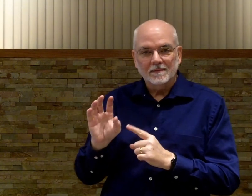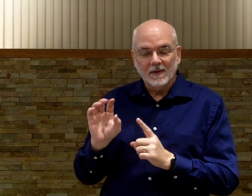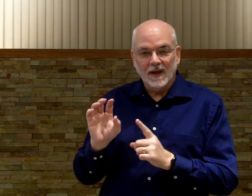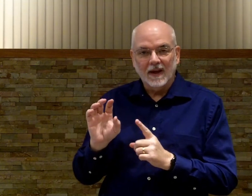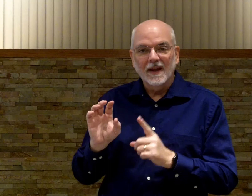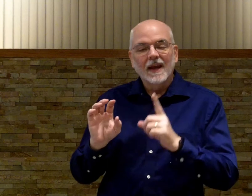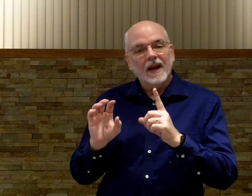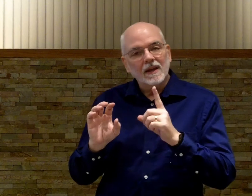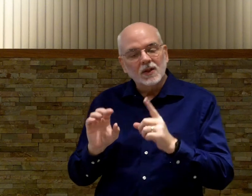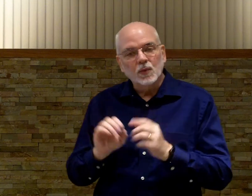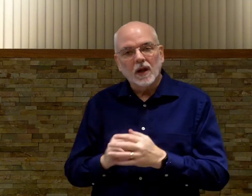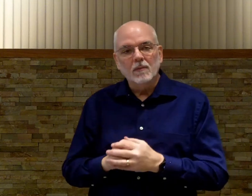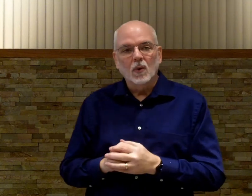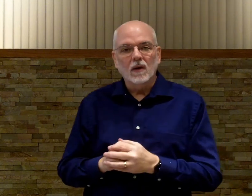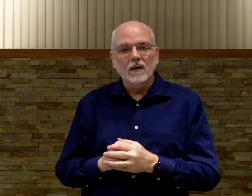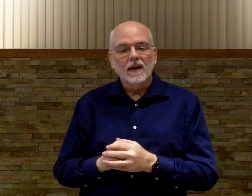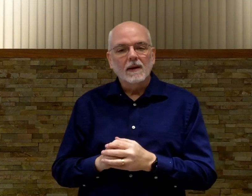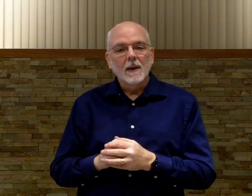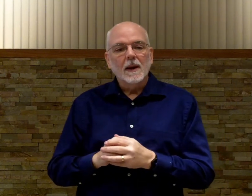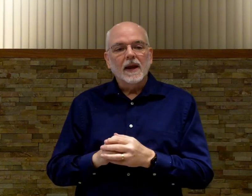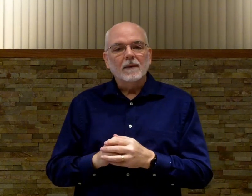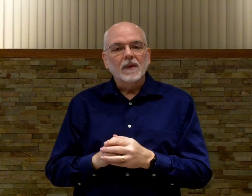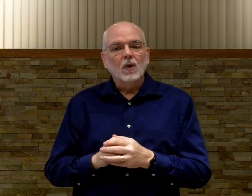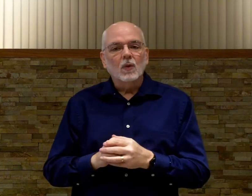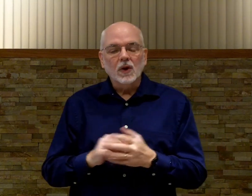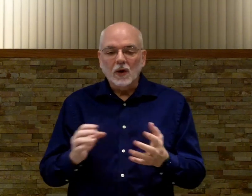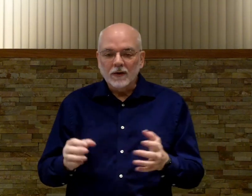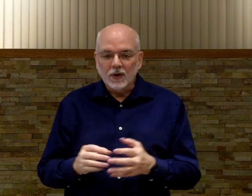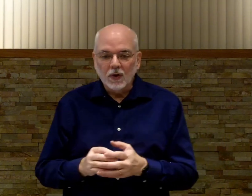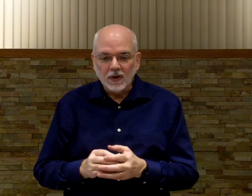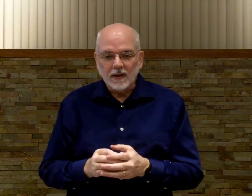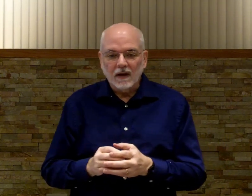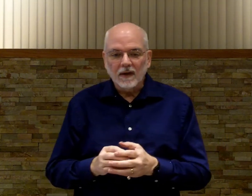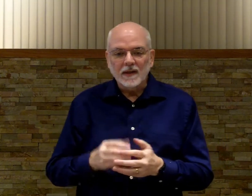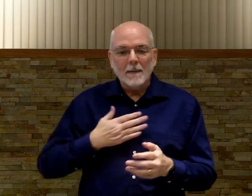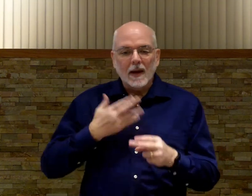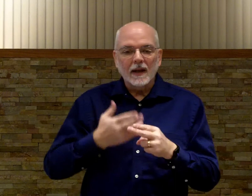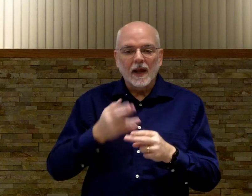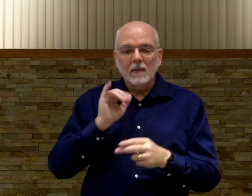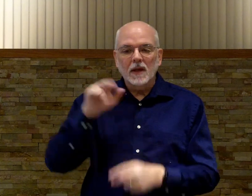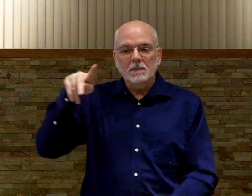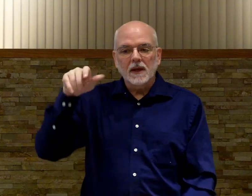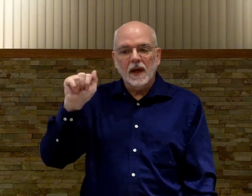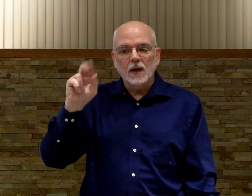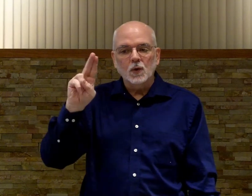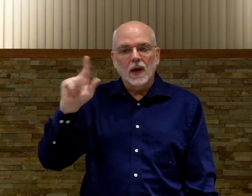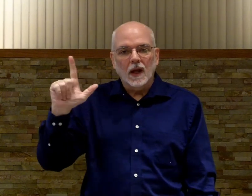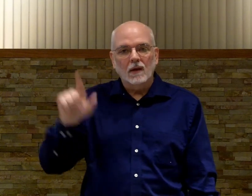Okay? And this is really important when you go to introduce yourself. It's not my name is P-A-U-L.